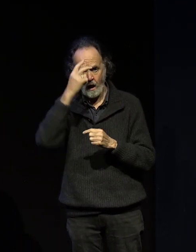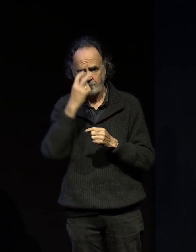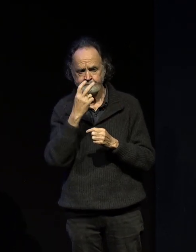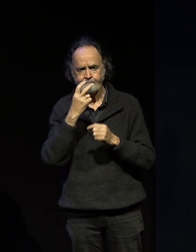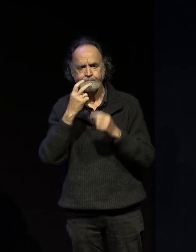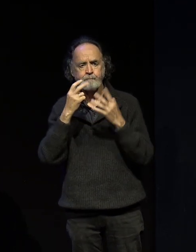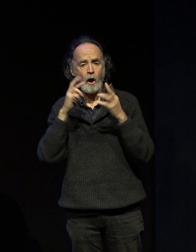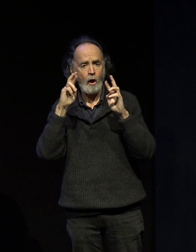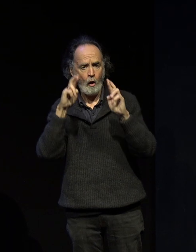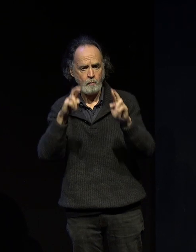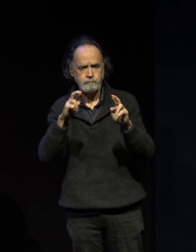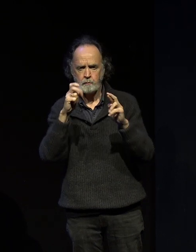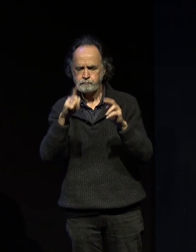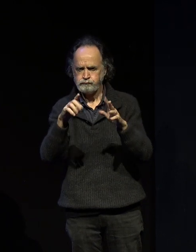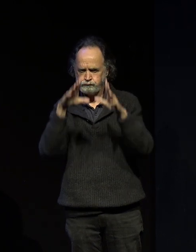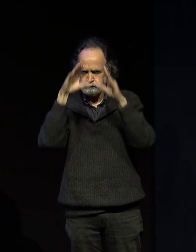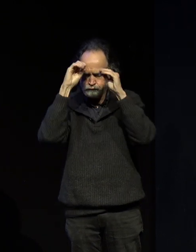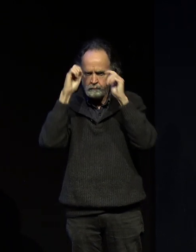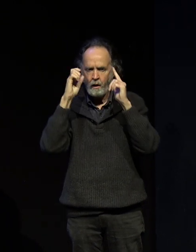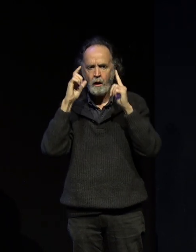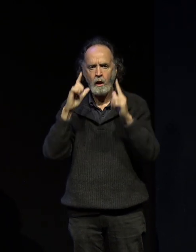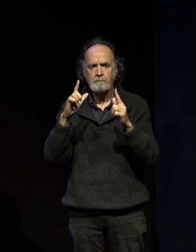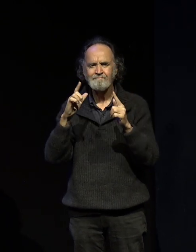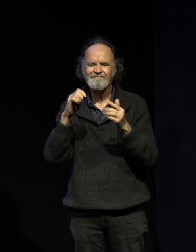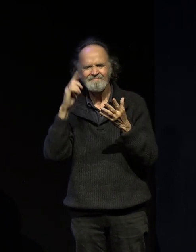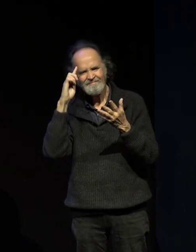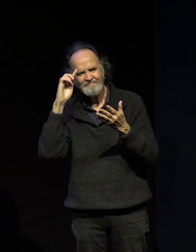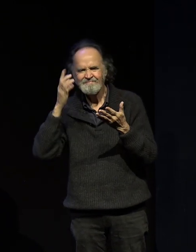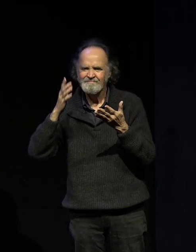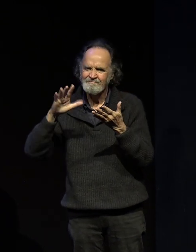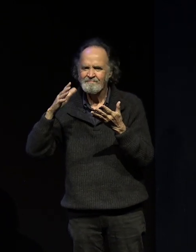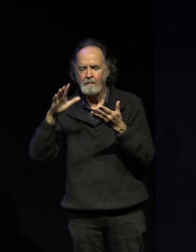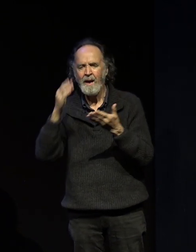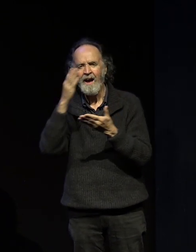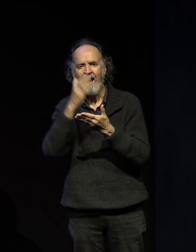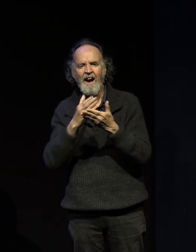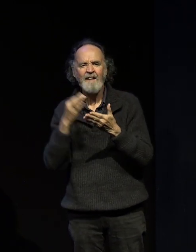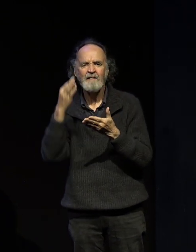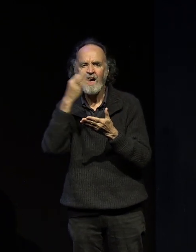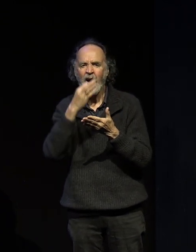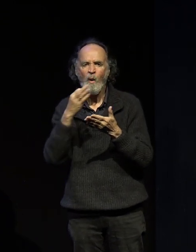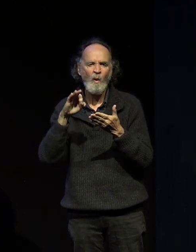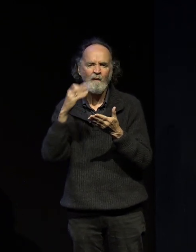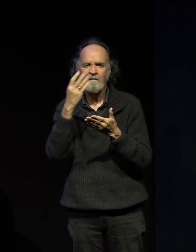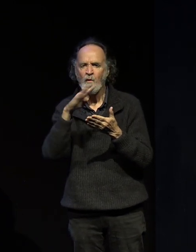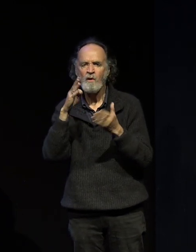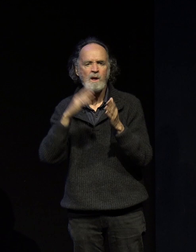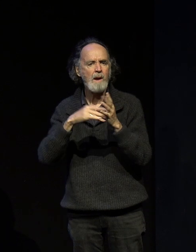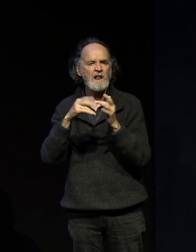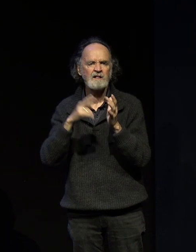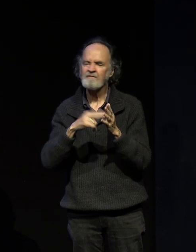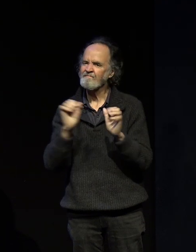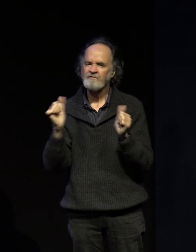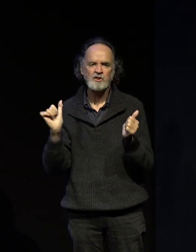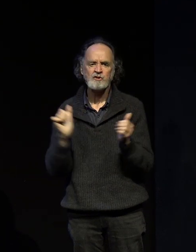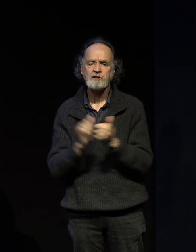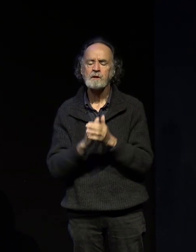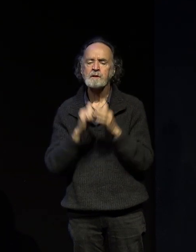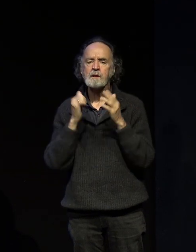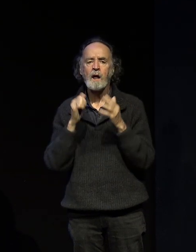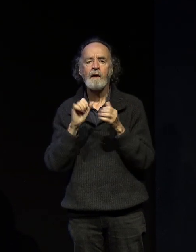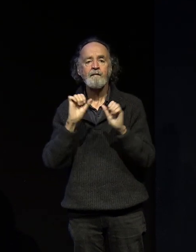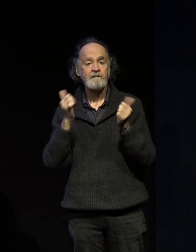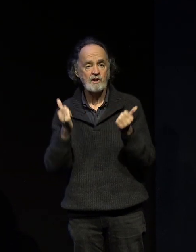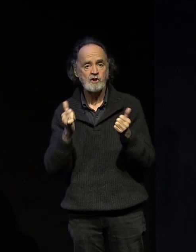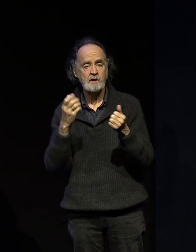I don't expect that this will run for much longer than half an hour we may stretch to 40 minutes or so and there will be an opportunity for questions at